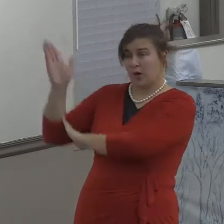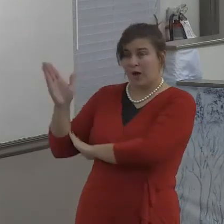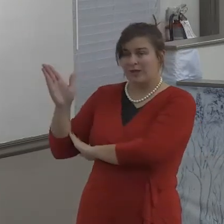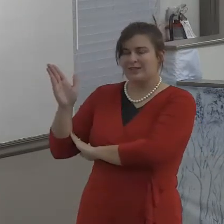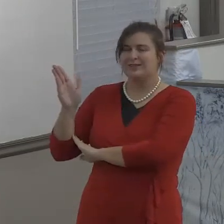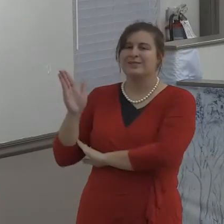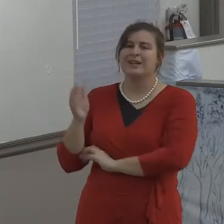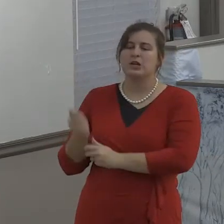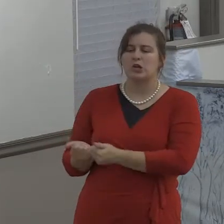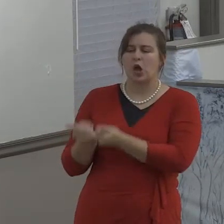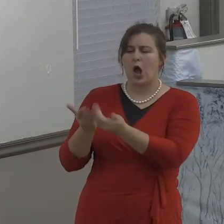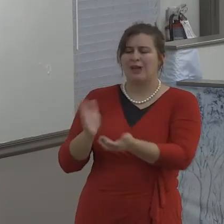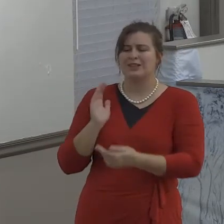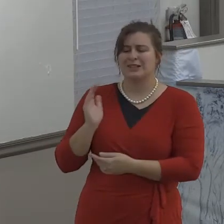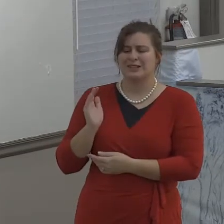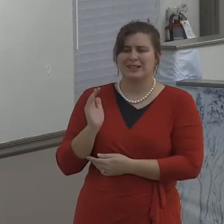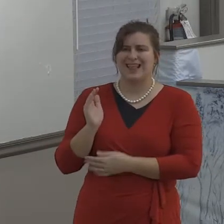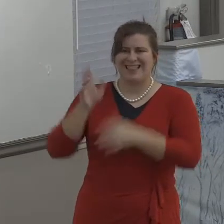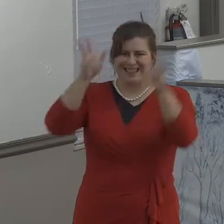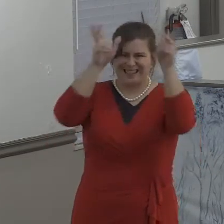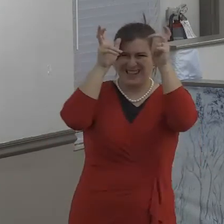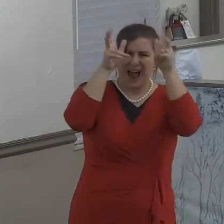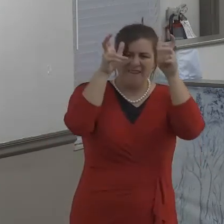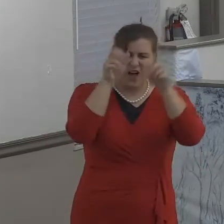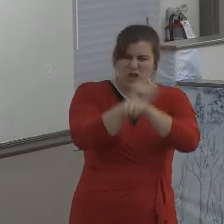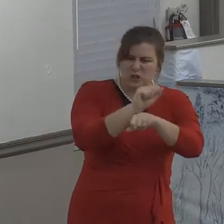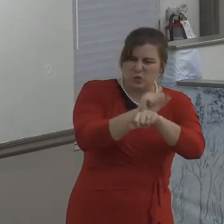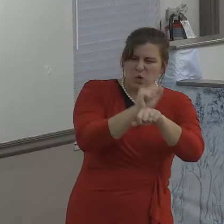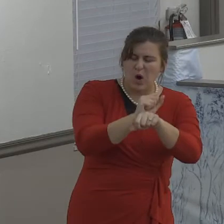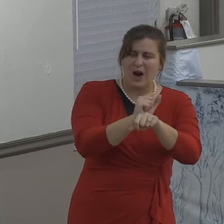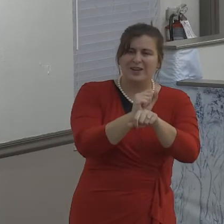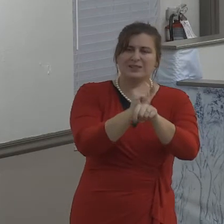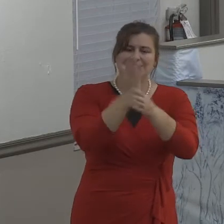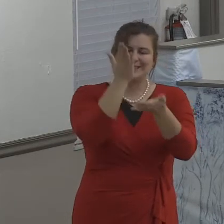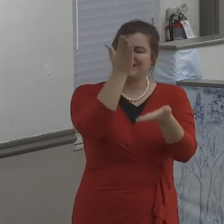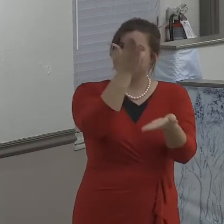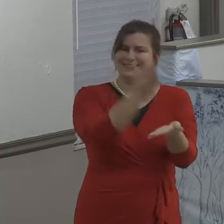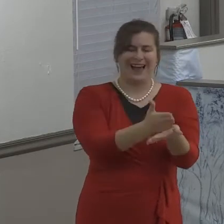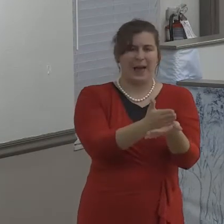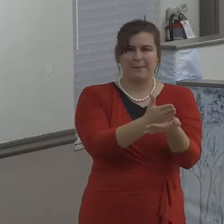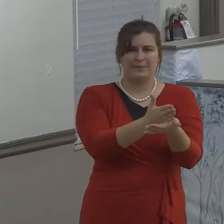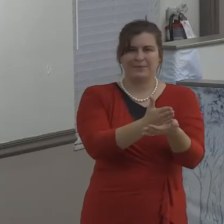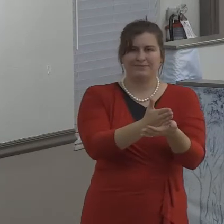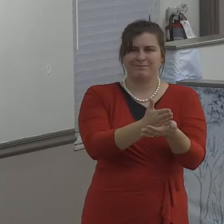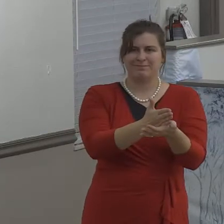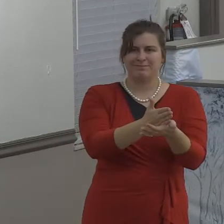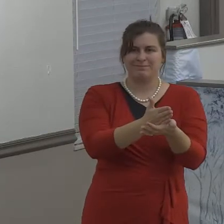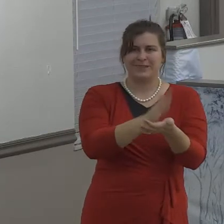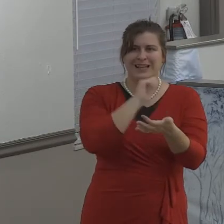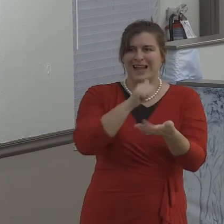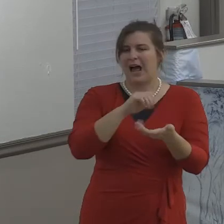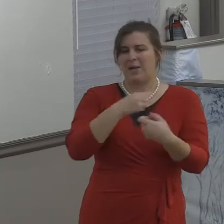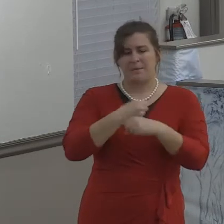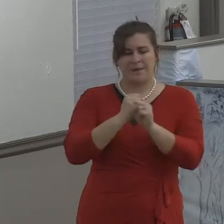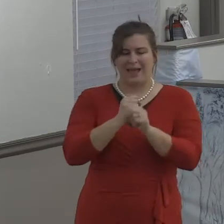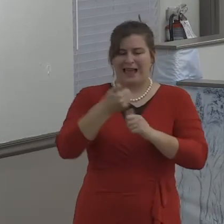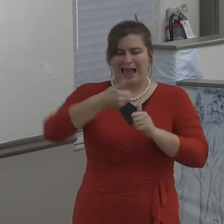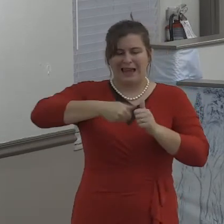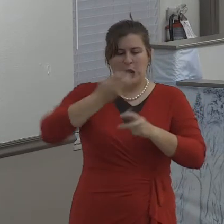come from this kind of way. And have, in my life,